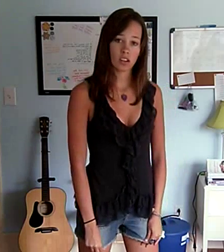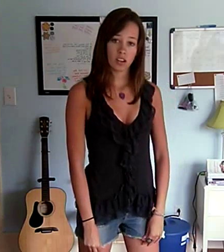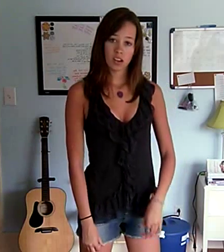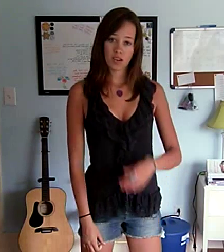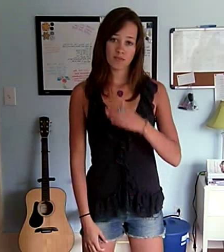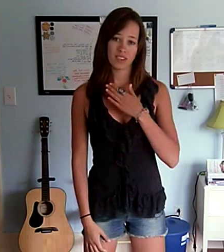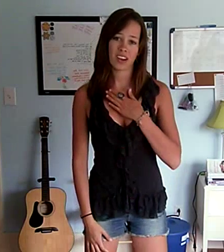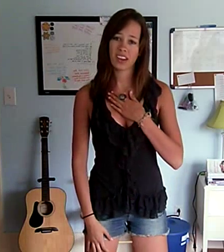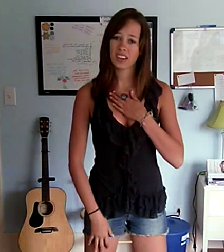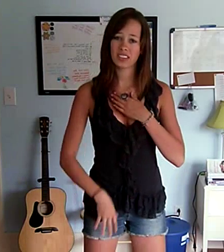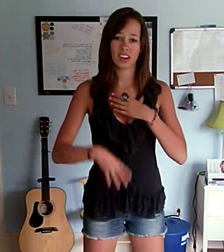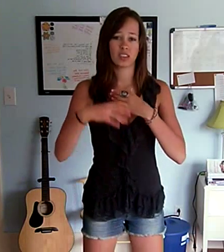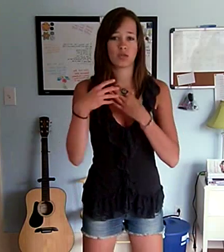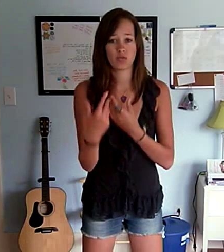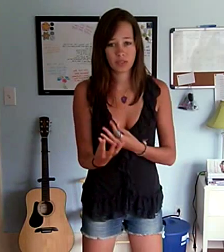I got to tell you